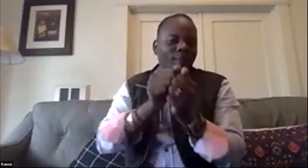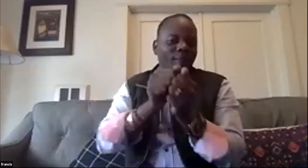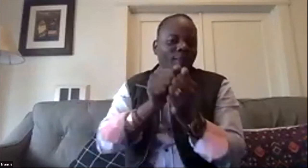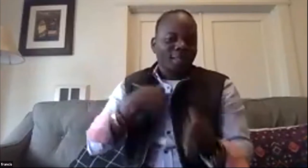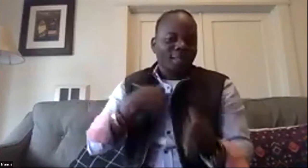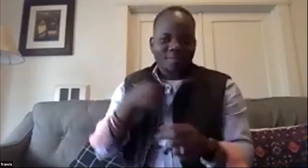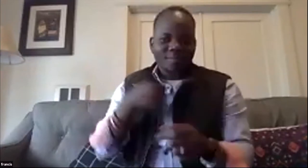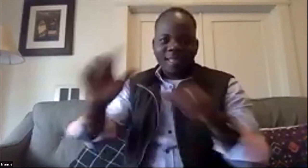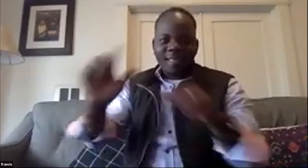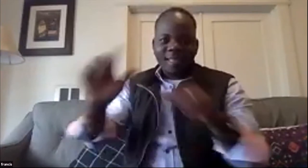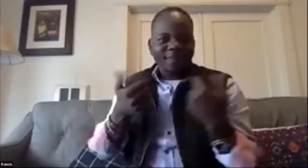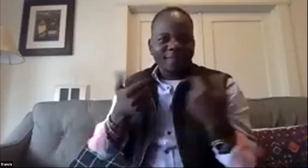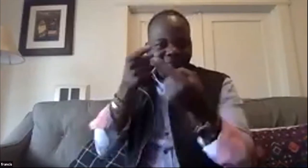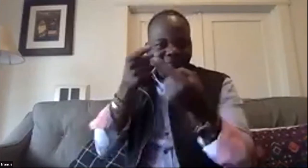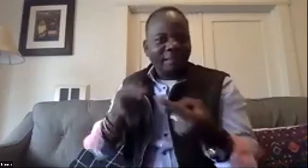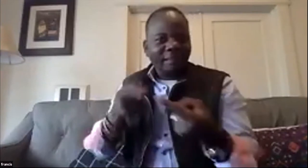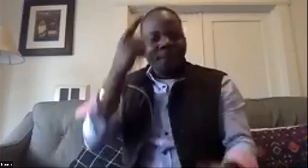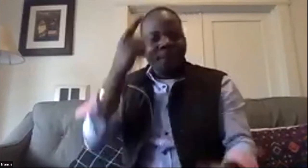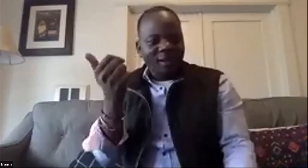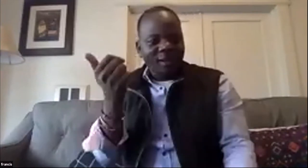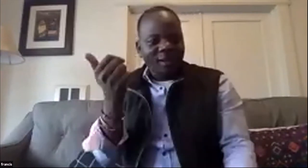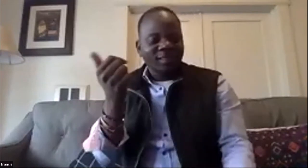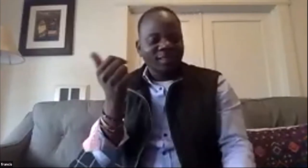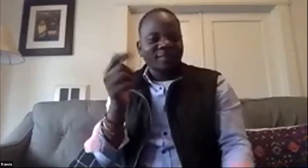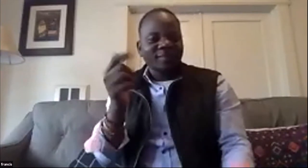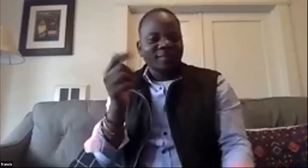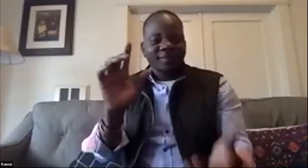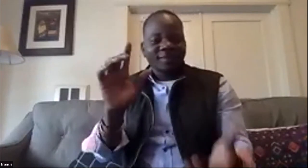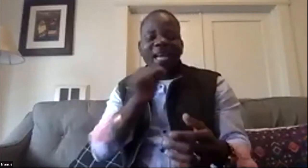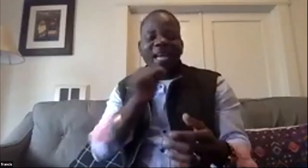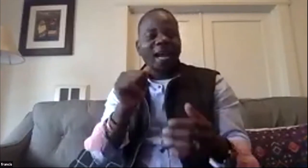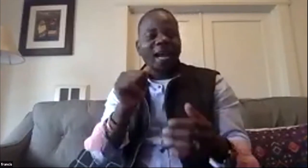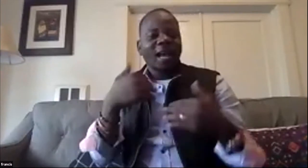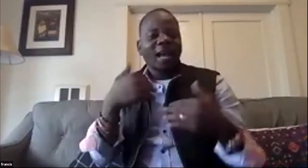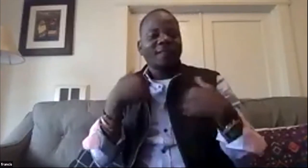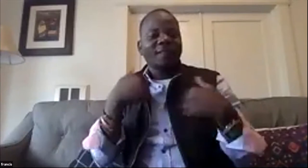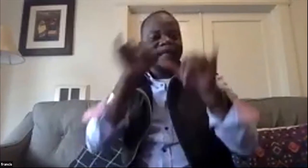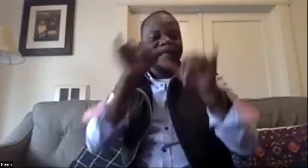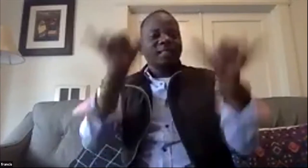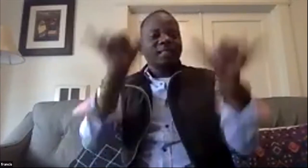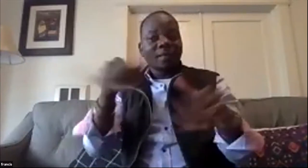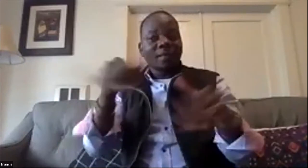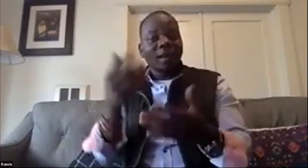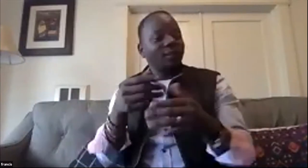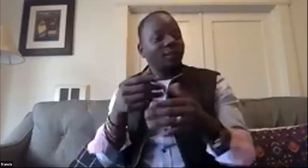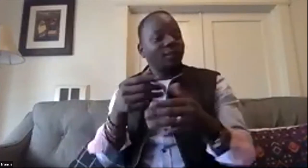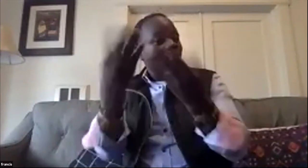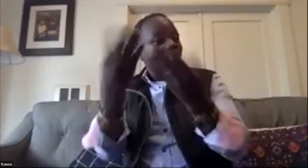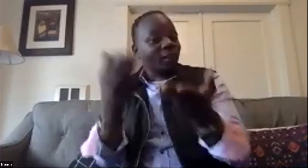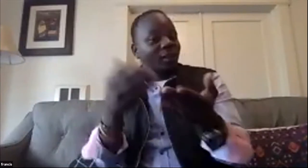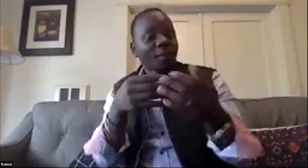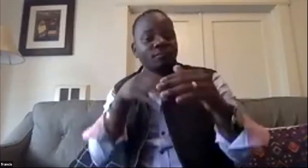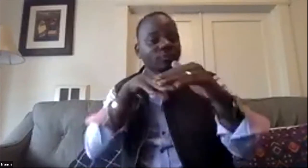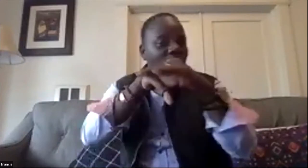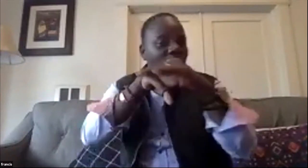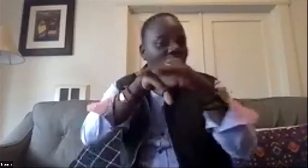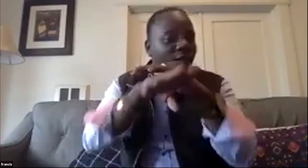i've had deaf students that i grew up with deaf women who are in this situation